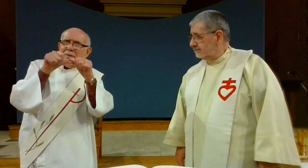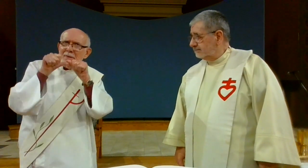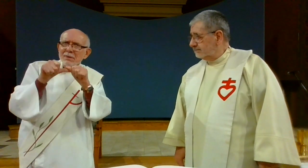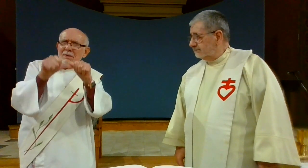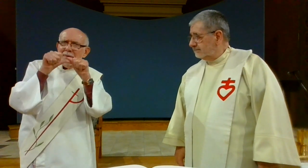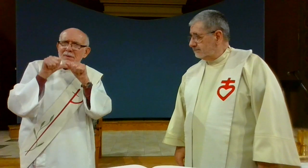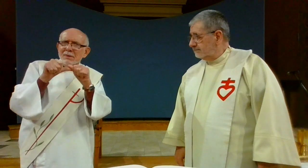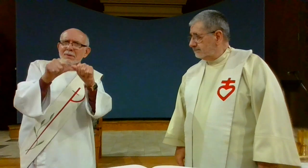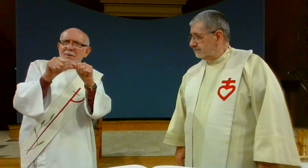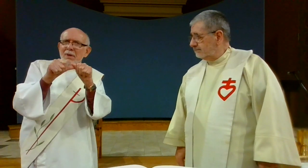they continue